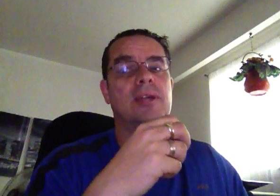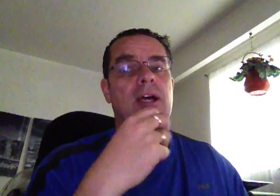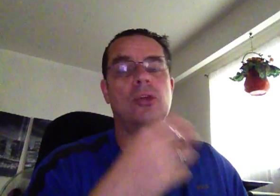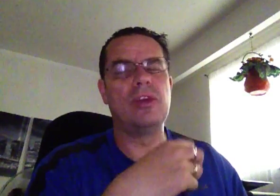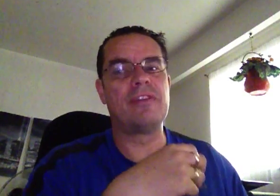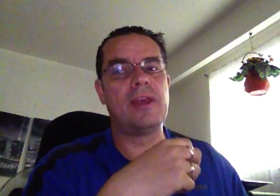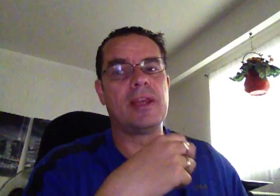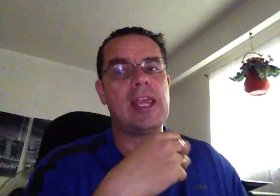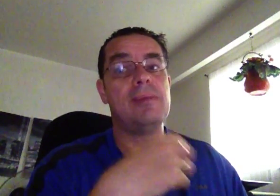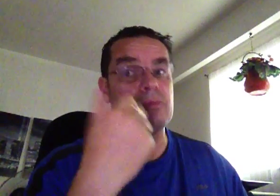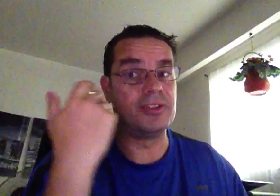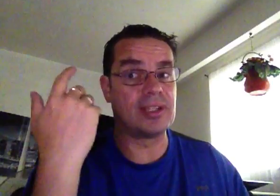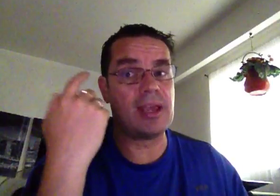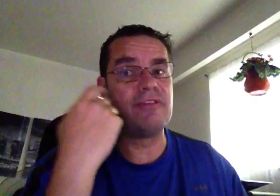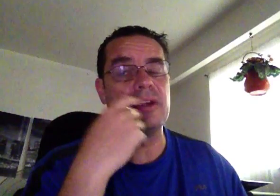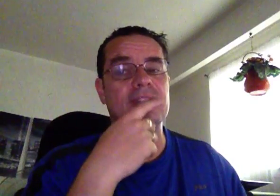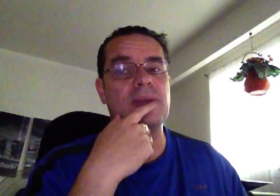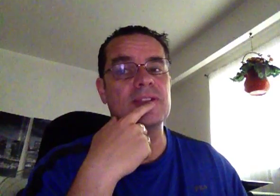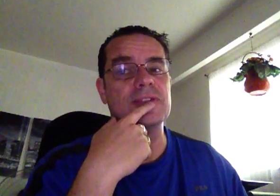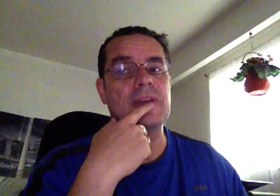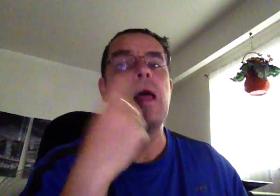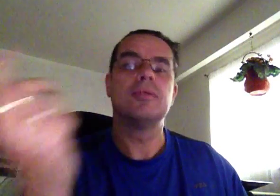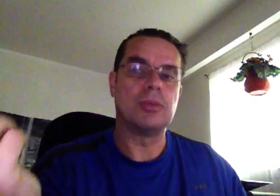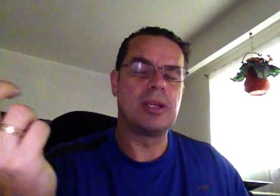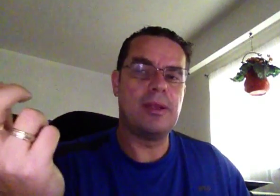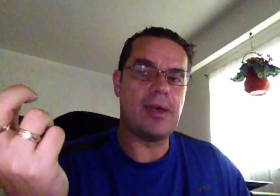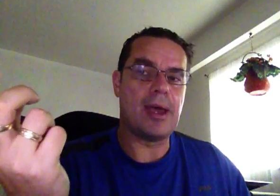No different than a KDB, which is, again, very expensive. So, I'm looking at that.